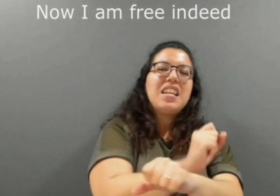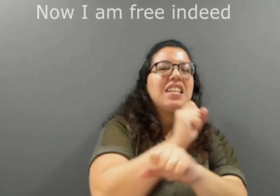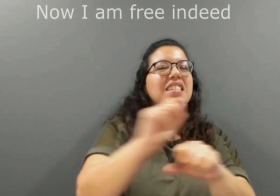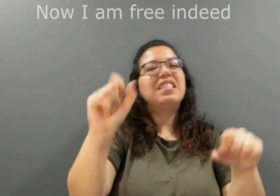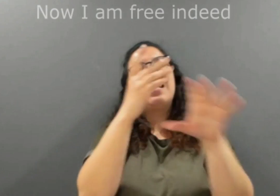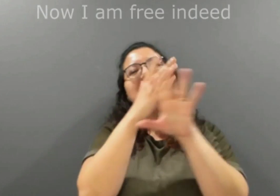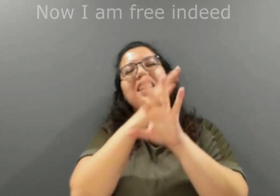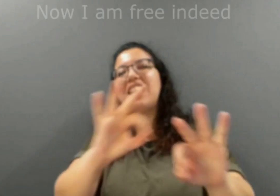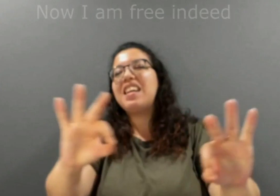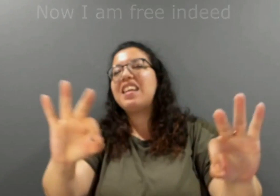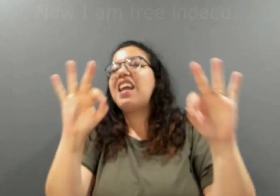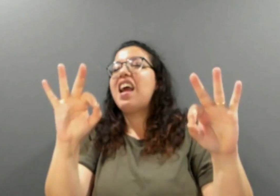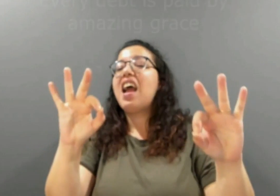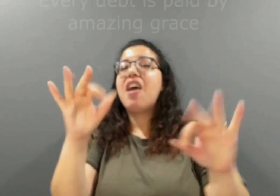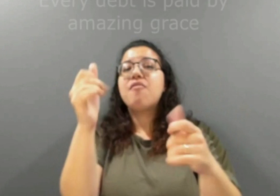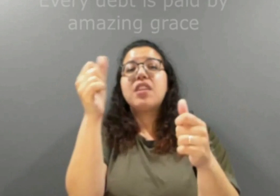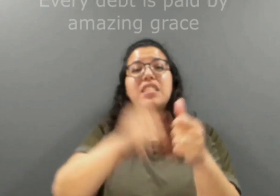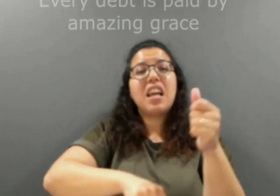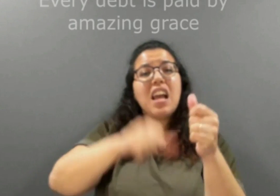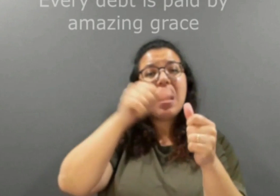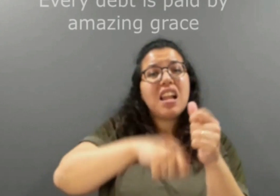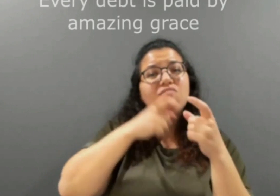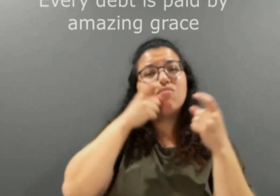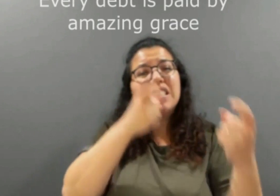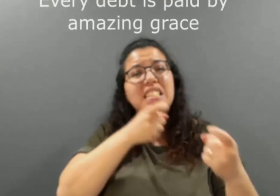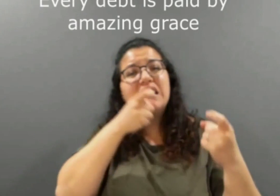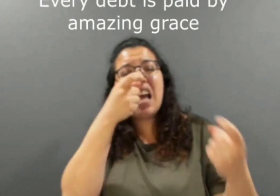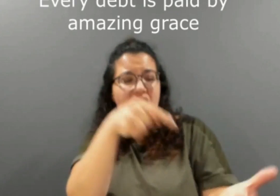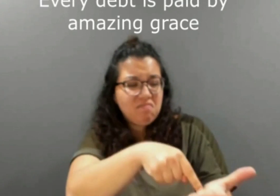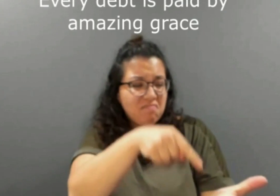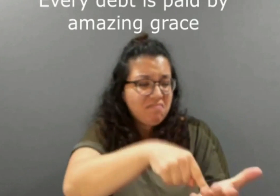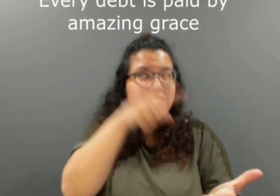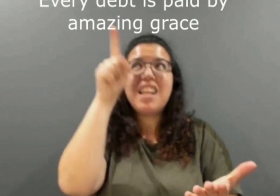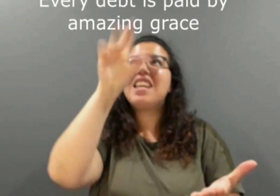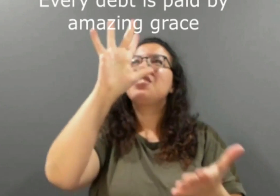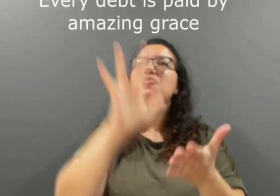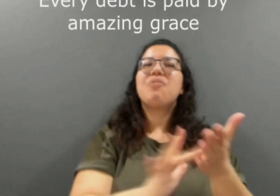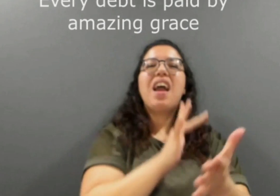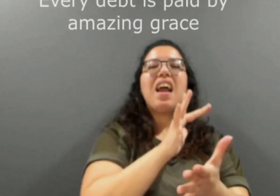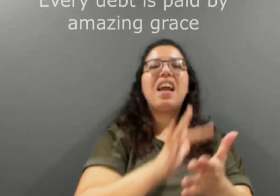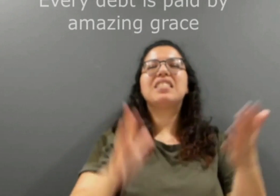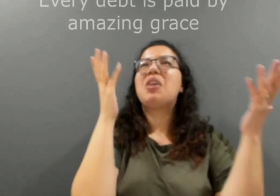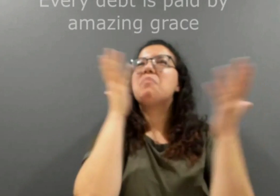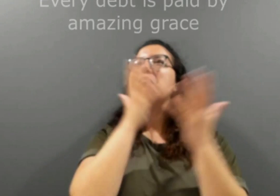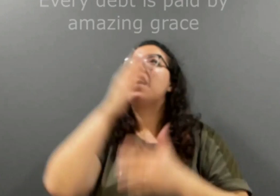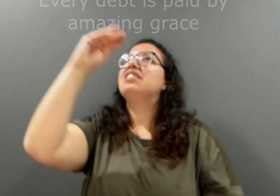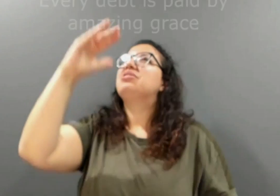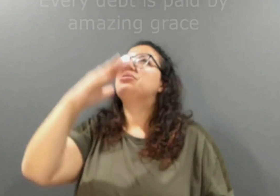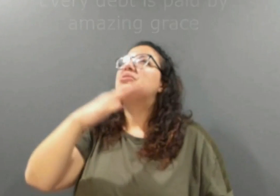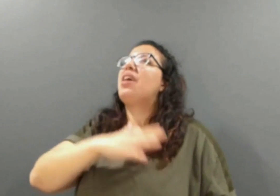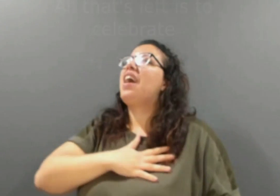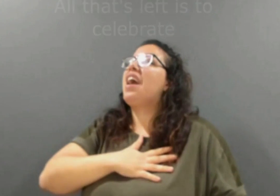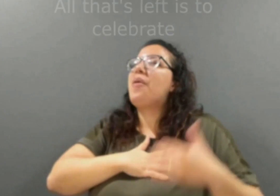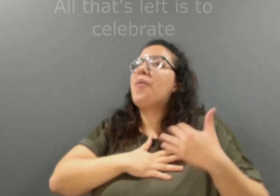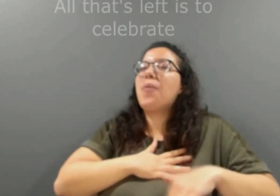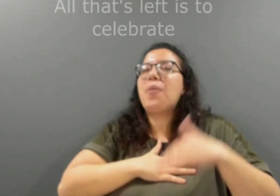Every day is paid by amazing grace All that's left is to celebrate